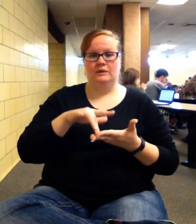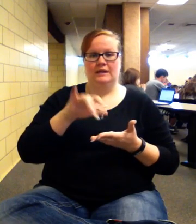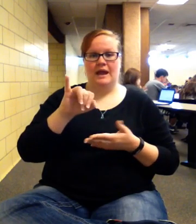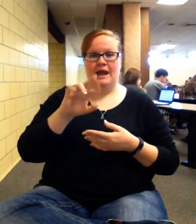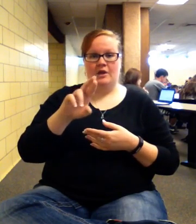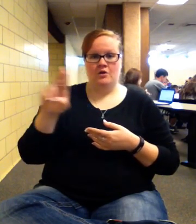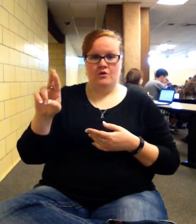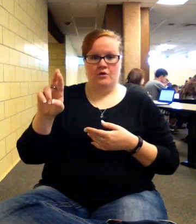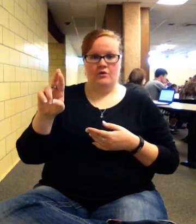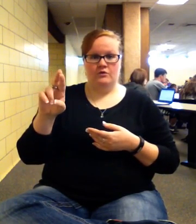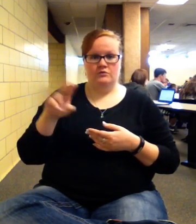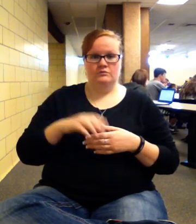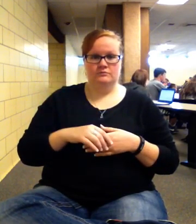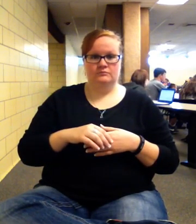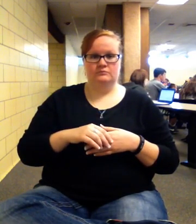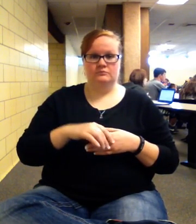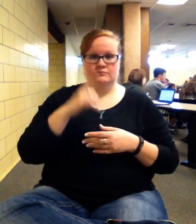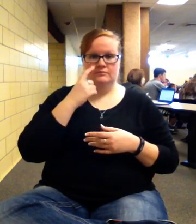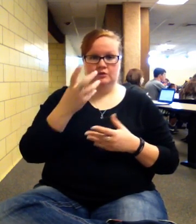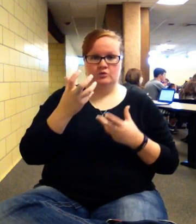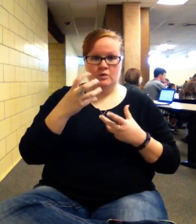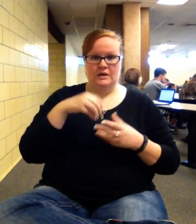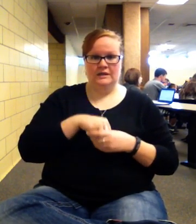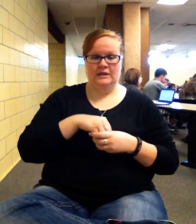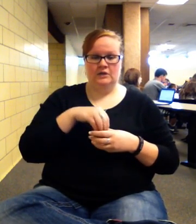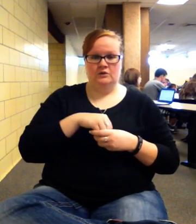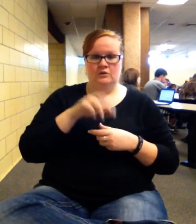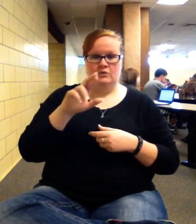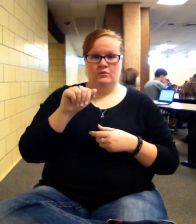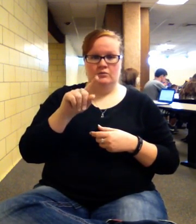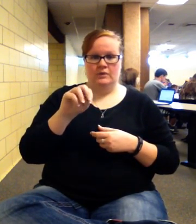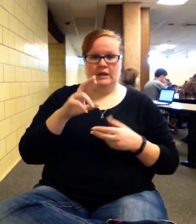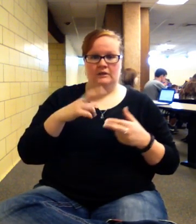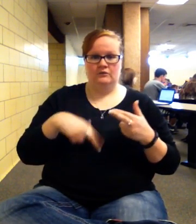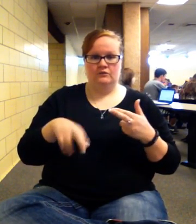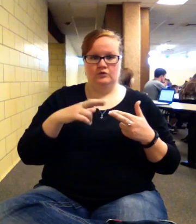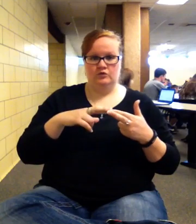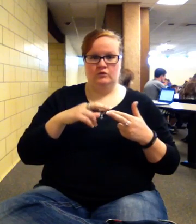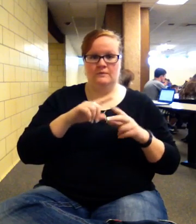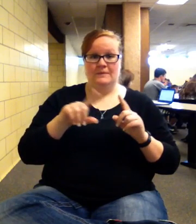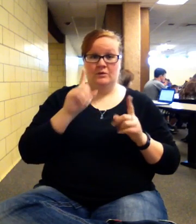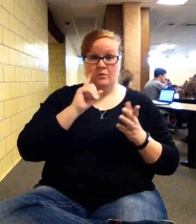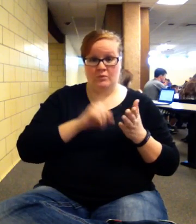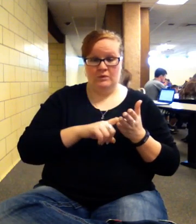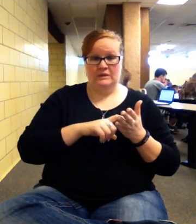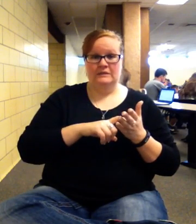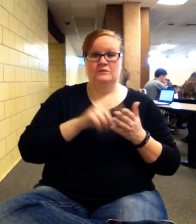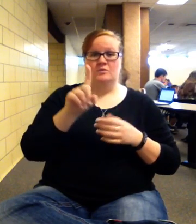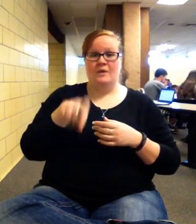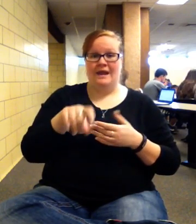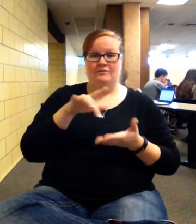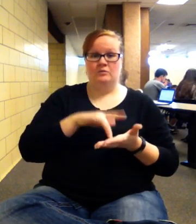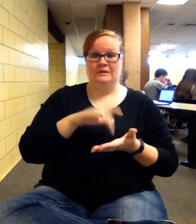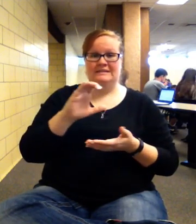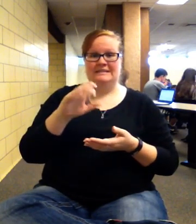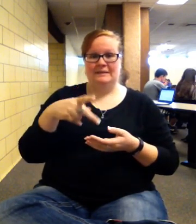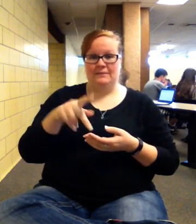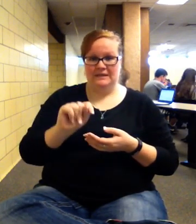because you want internal rate of return, but if you notice, I remind you, you've got to hit CPT, because once you get an IRR,